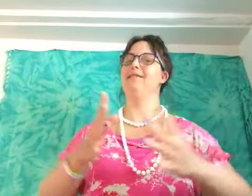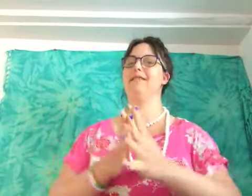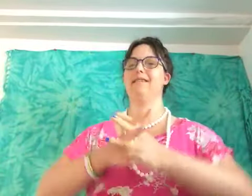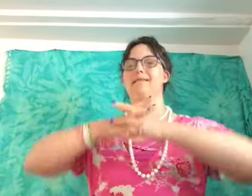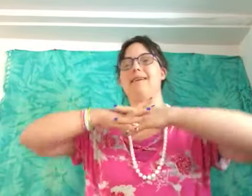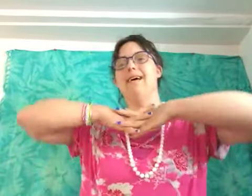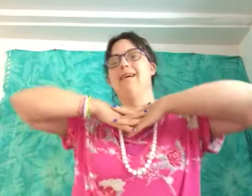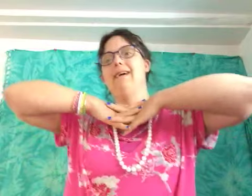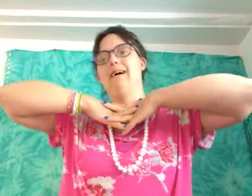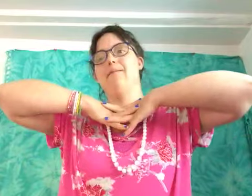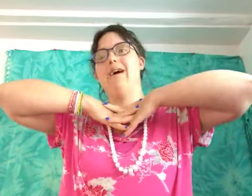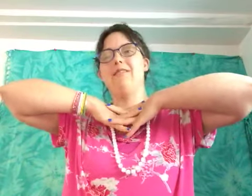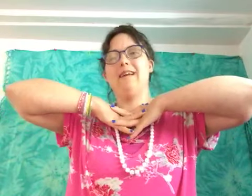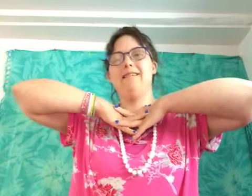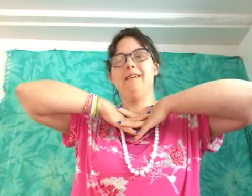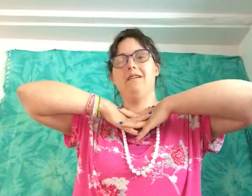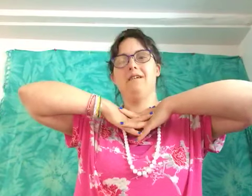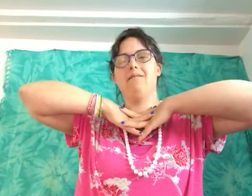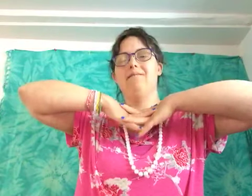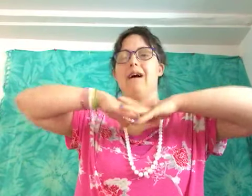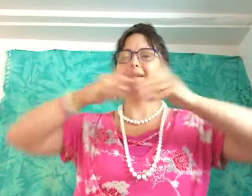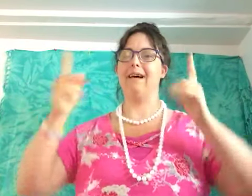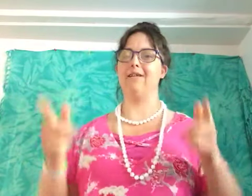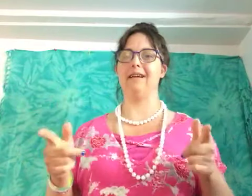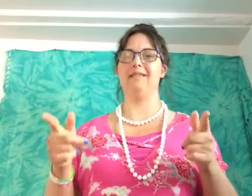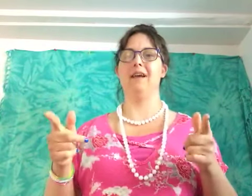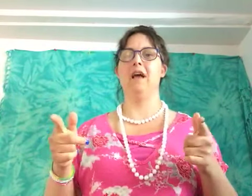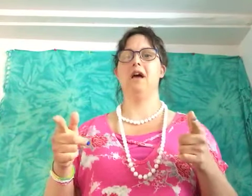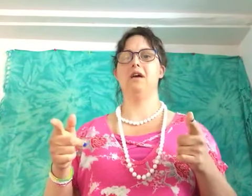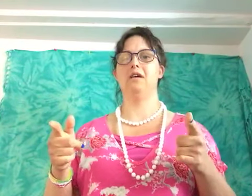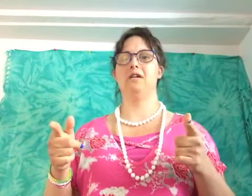is how to get how to get it